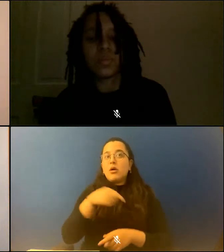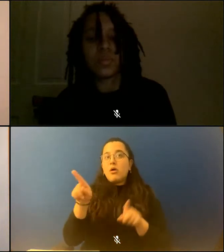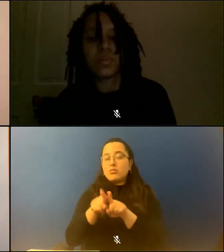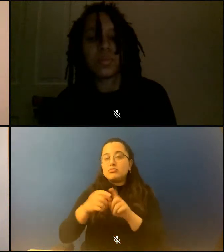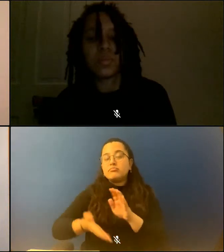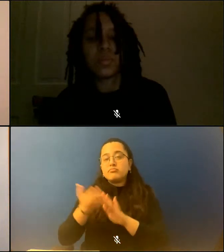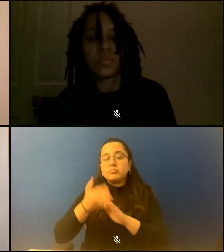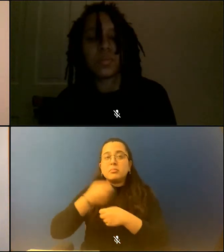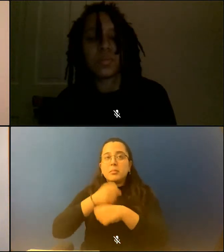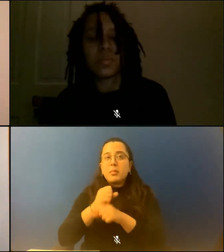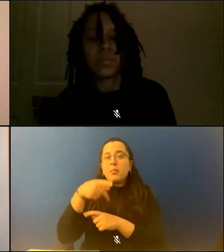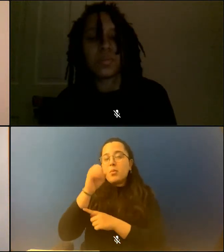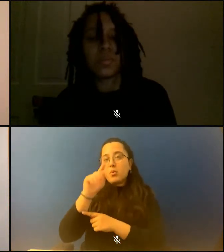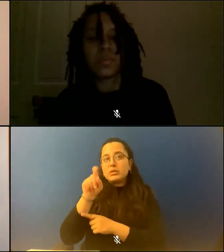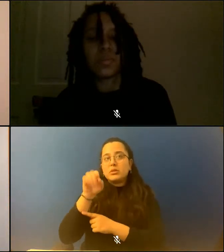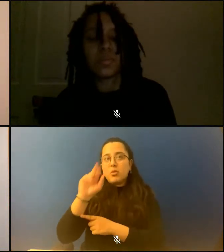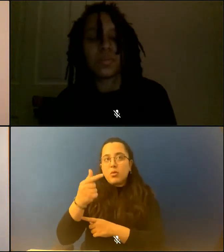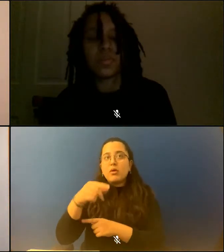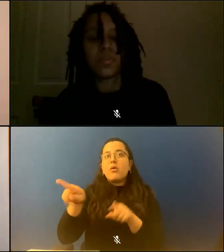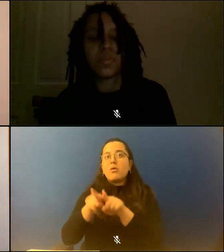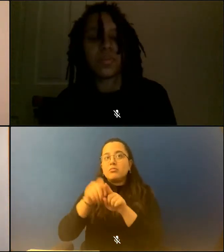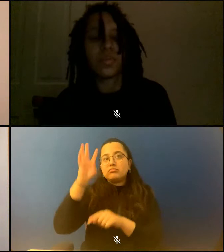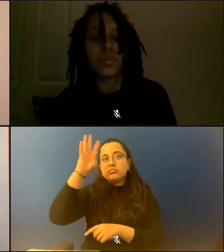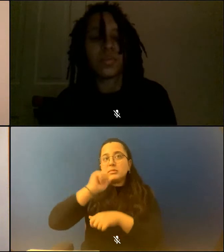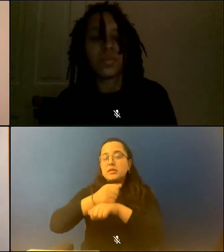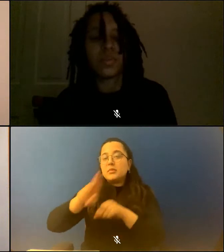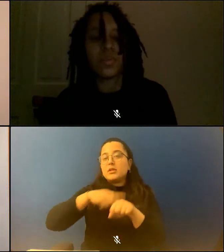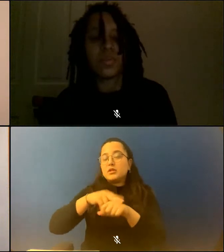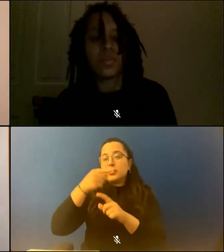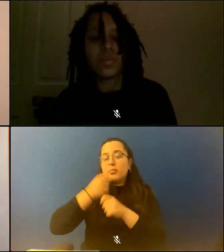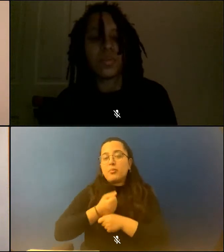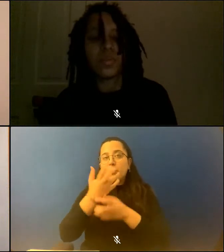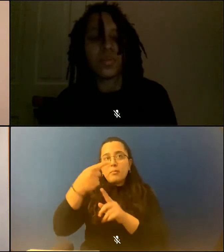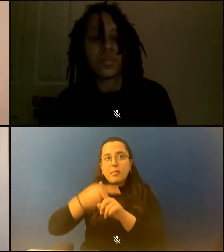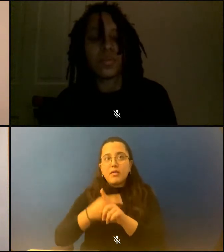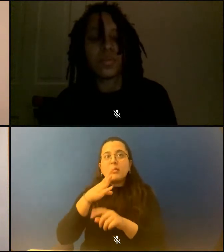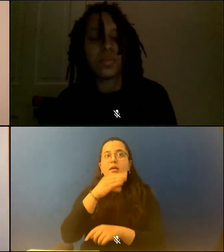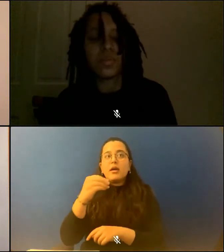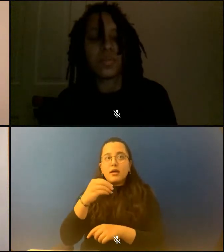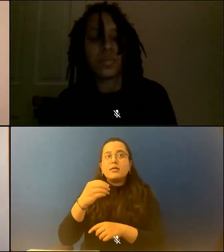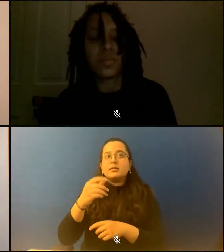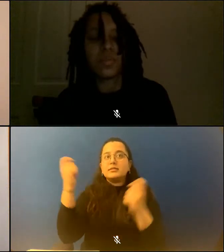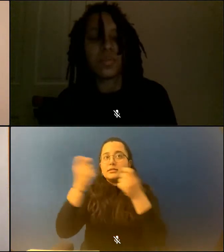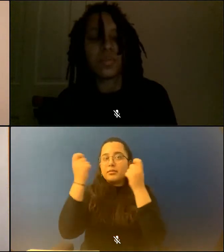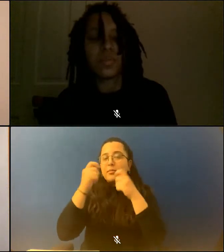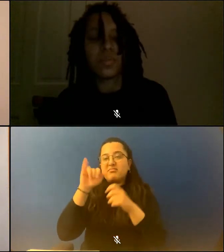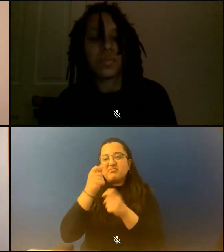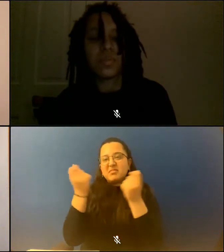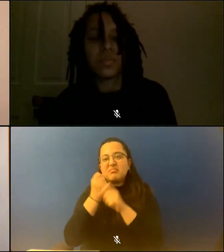every April, and publish the popular Poem a Day series, among many other free programs and online resources.